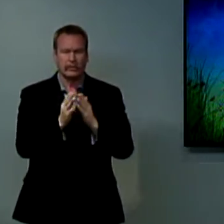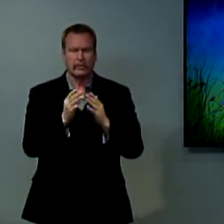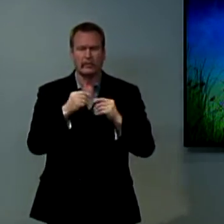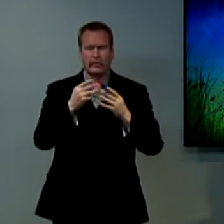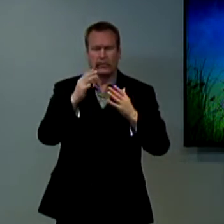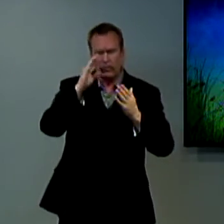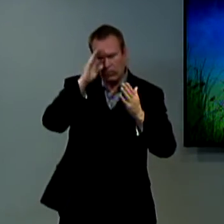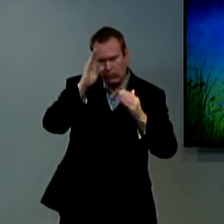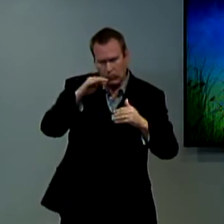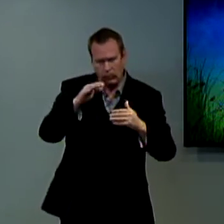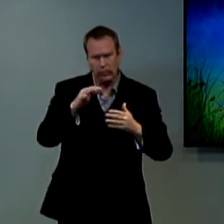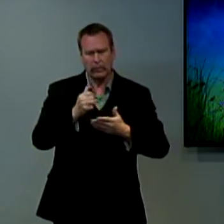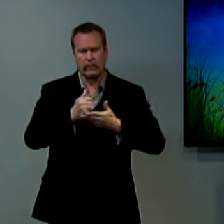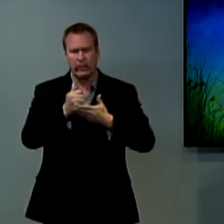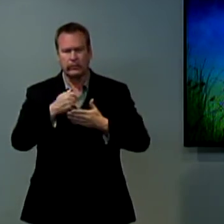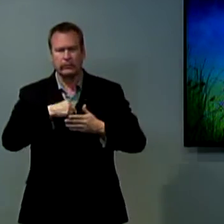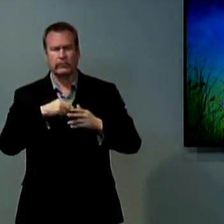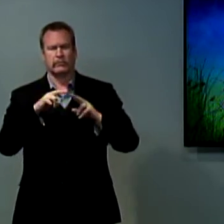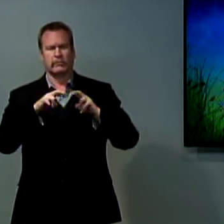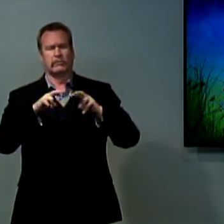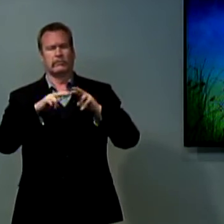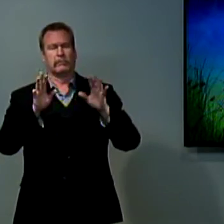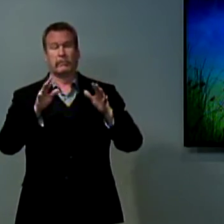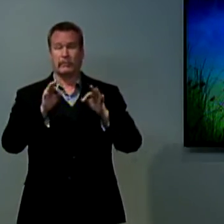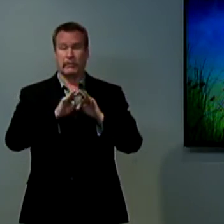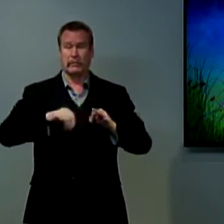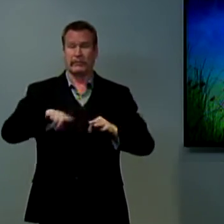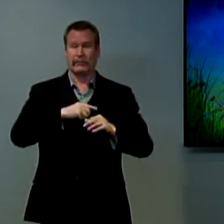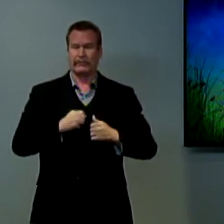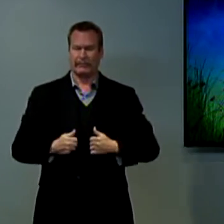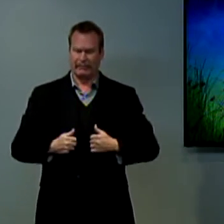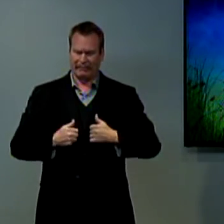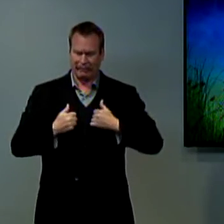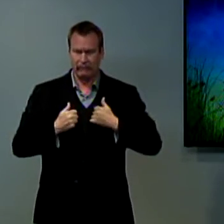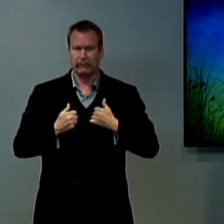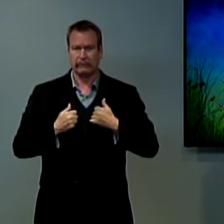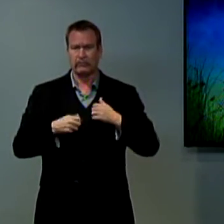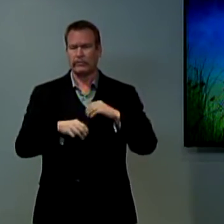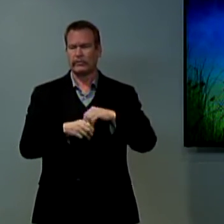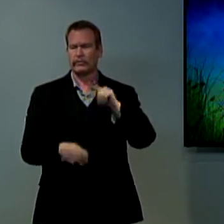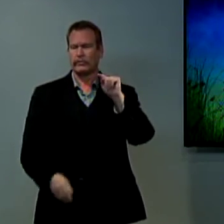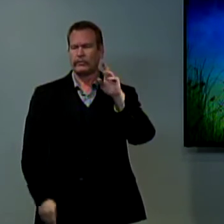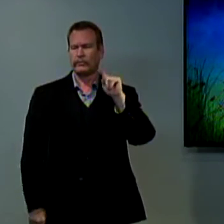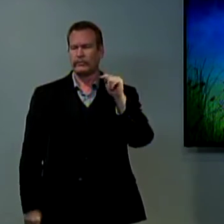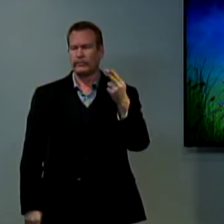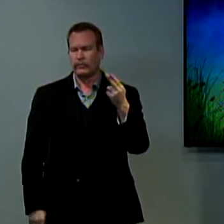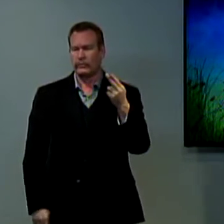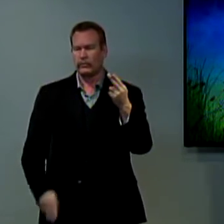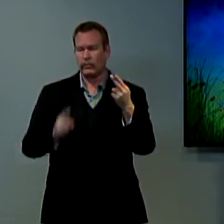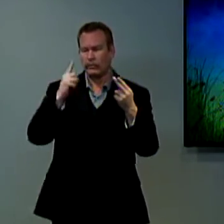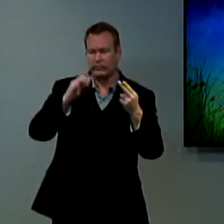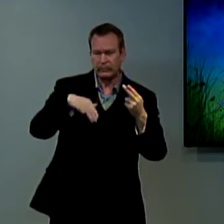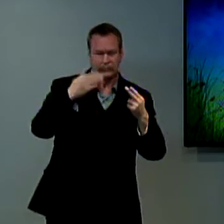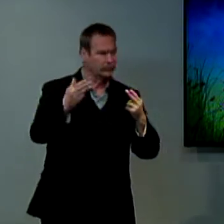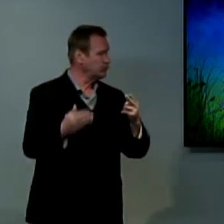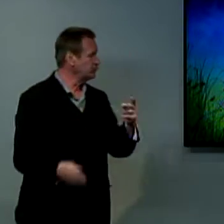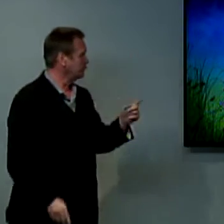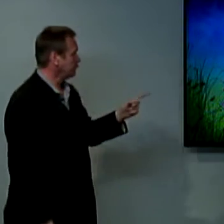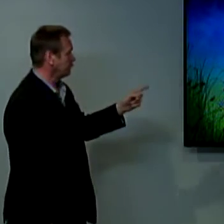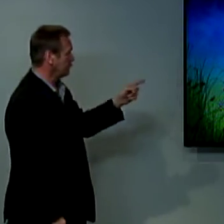It's an amazing book. It's filled with hope. And the point of my message this morning is living the